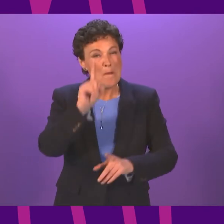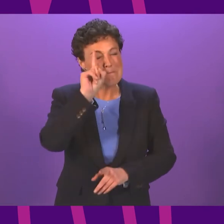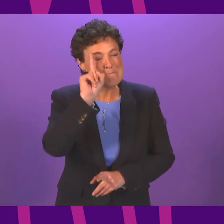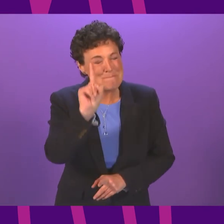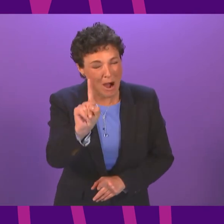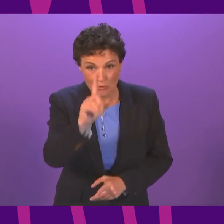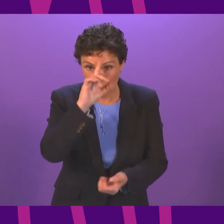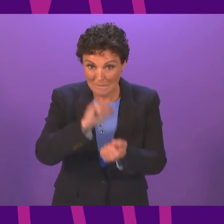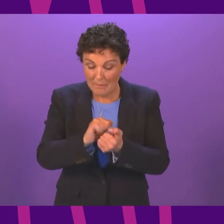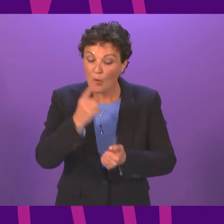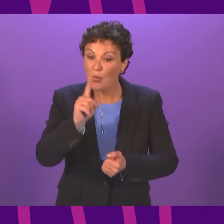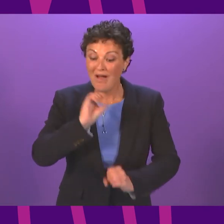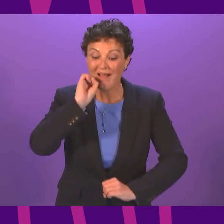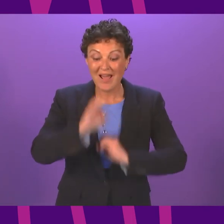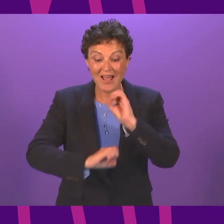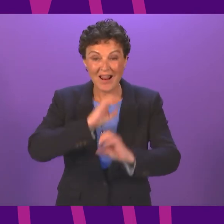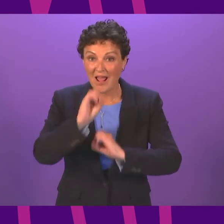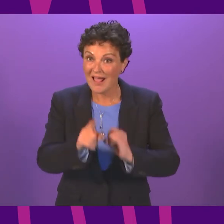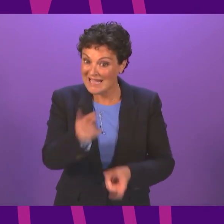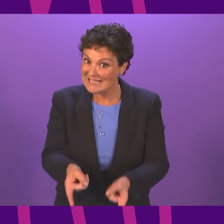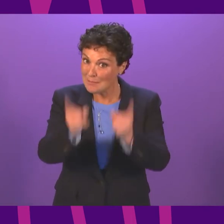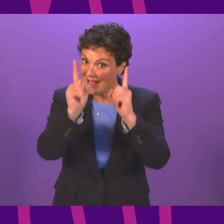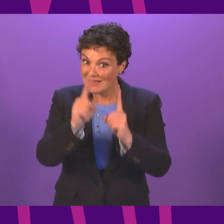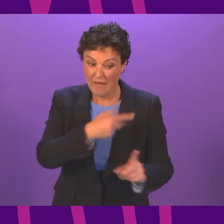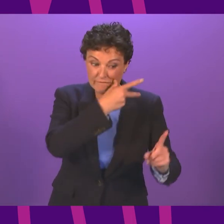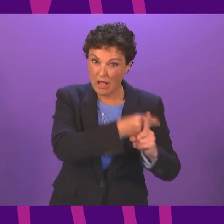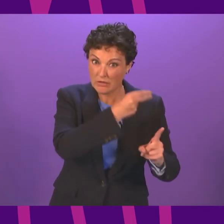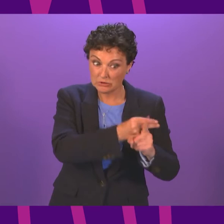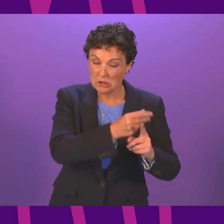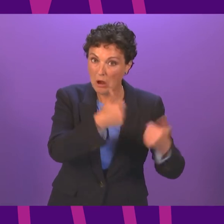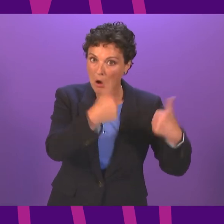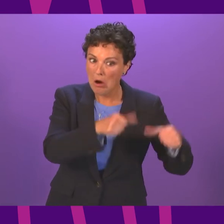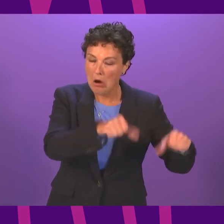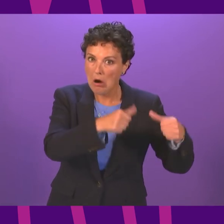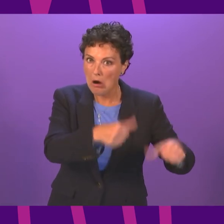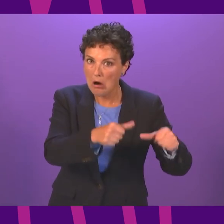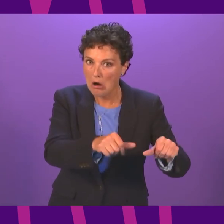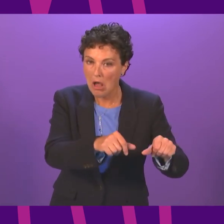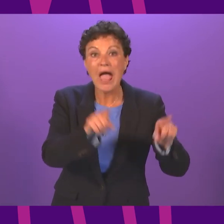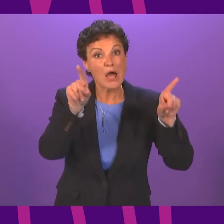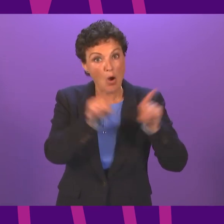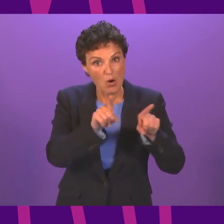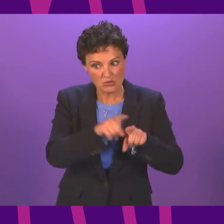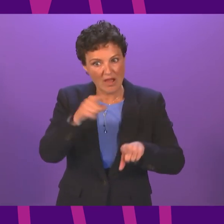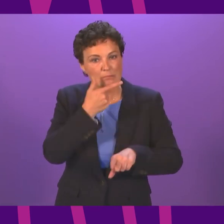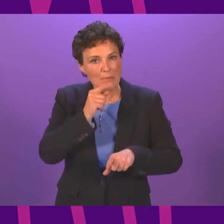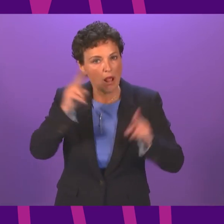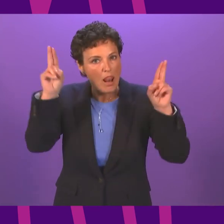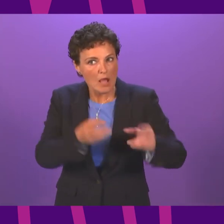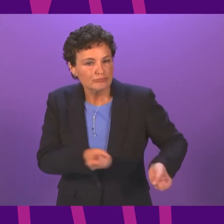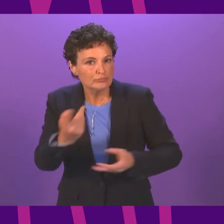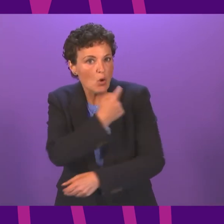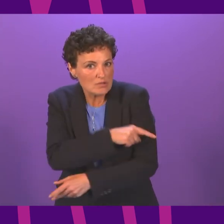contingent on meeting our vaccination milestones and, of course, the revised strategic aim of alleviating the harms of the virus.